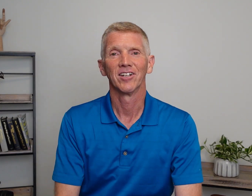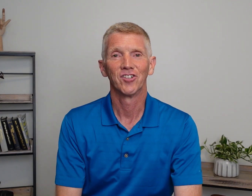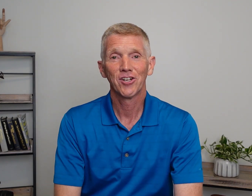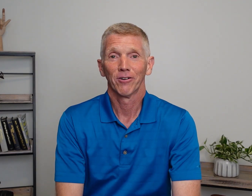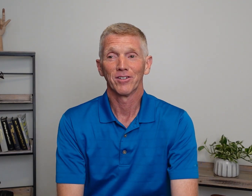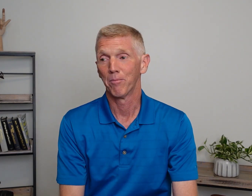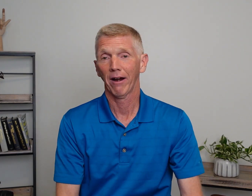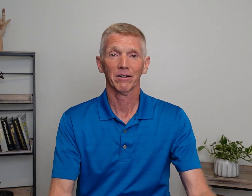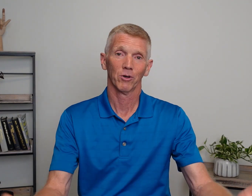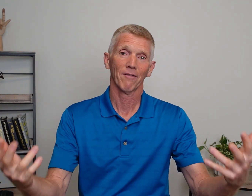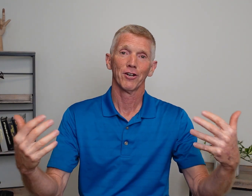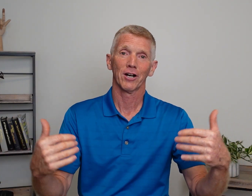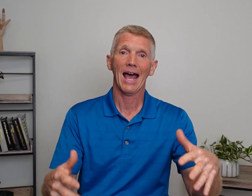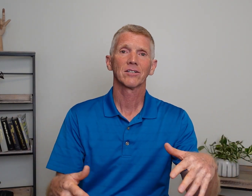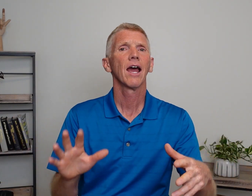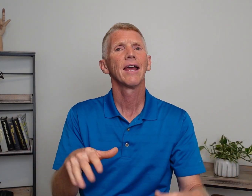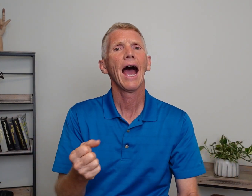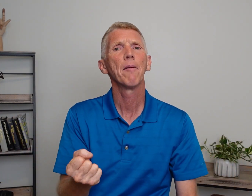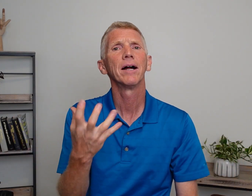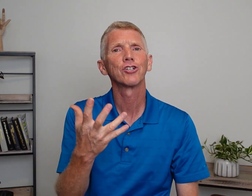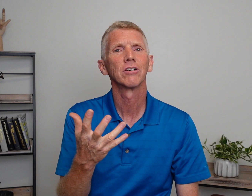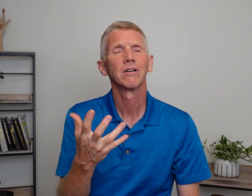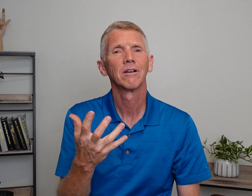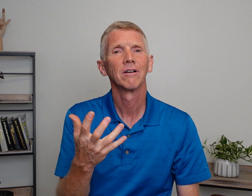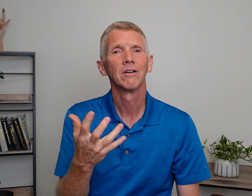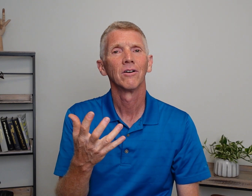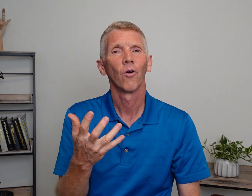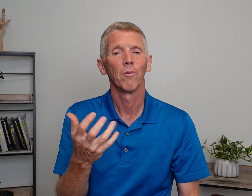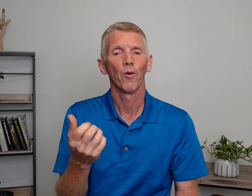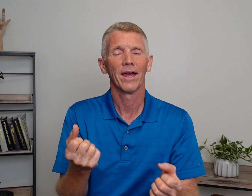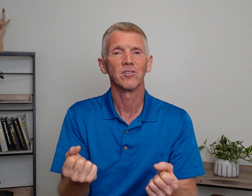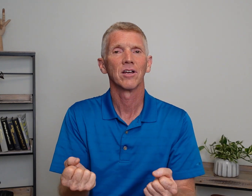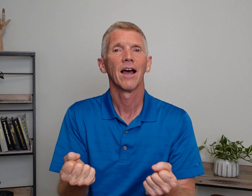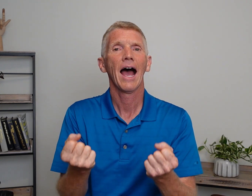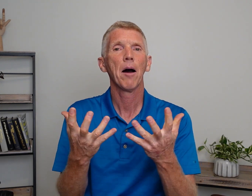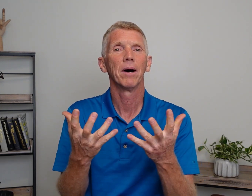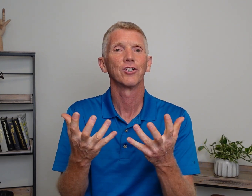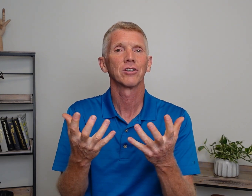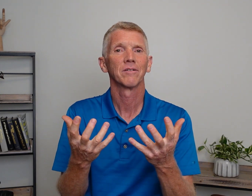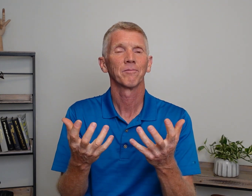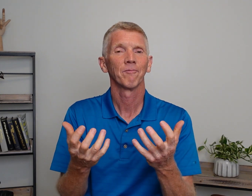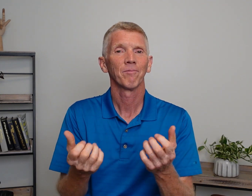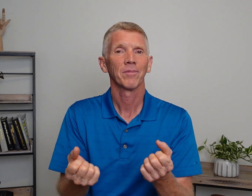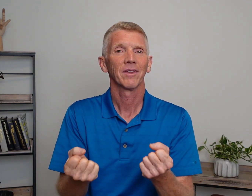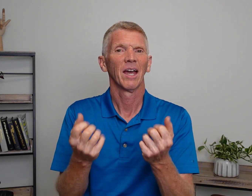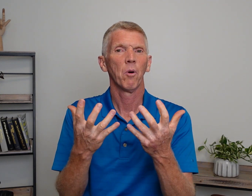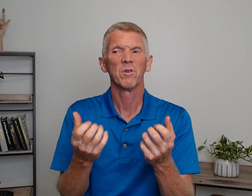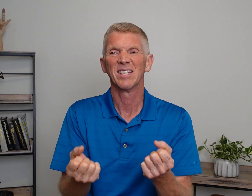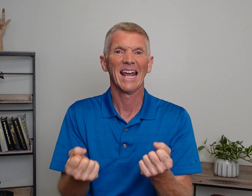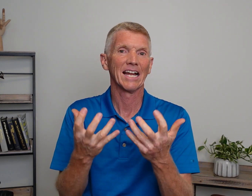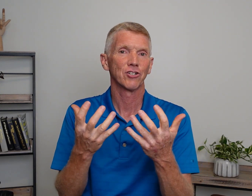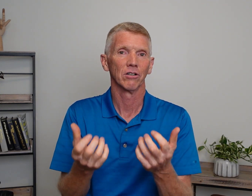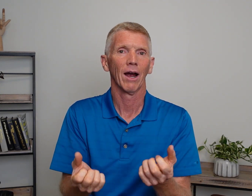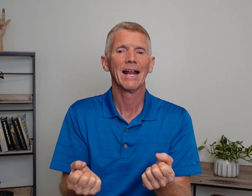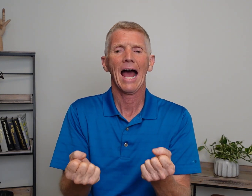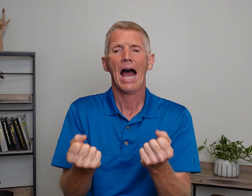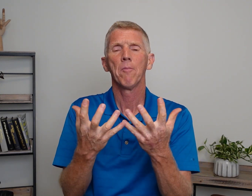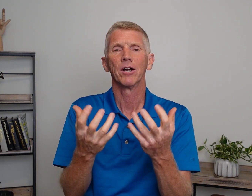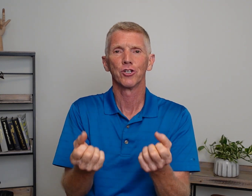a teacher, as a parent, whatever you're going to ask. Hey, how much? Or both hands. How much? Okay? What was the answer? Right? How much?